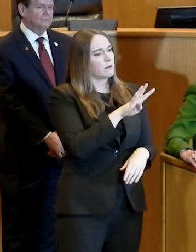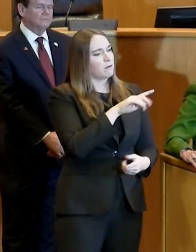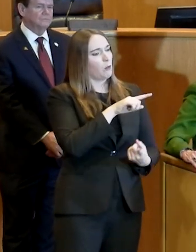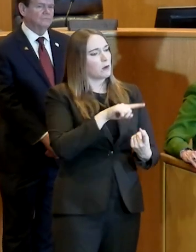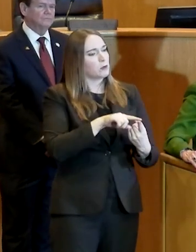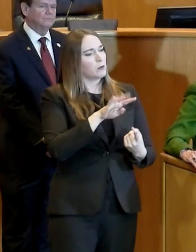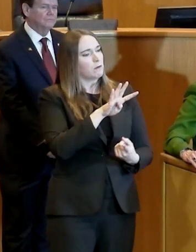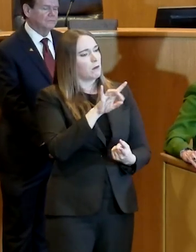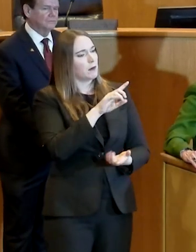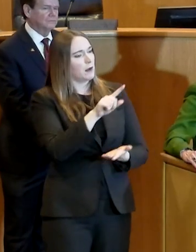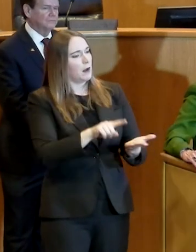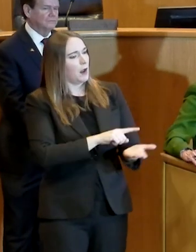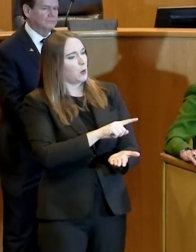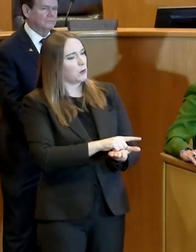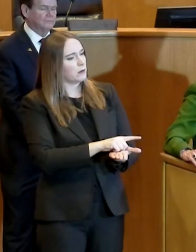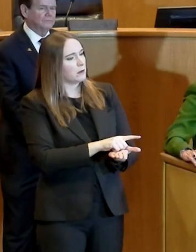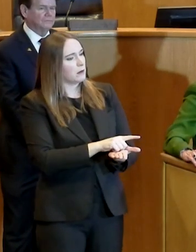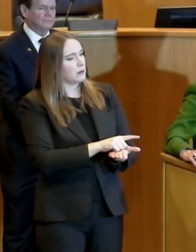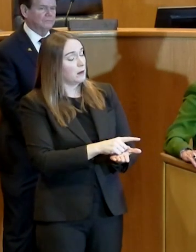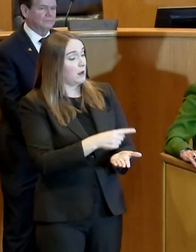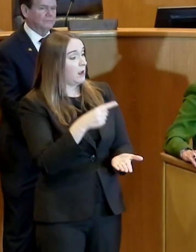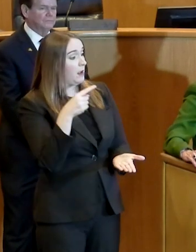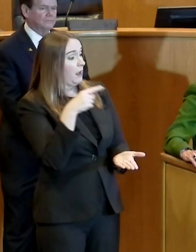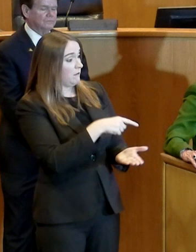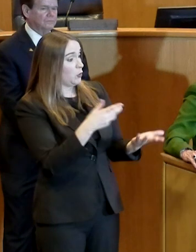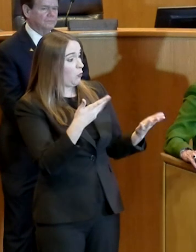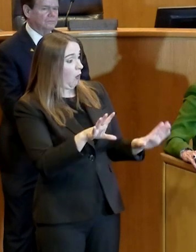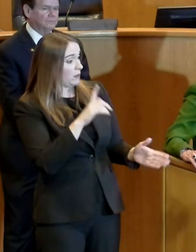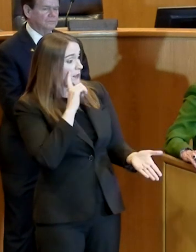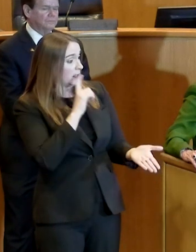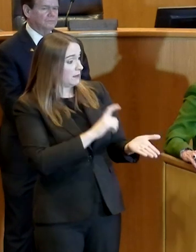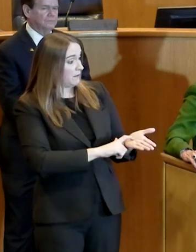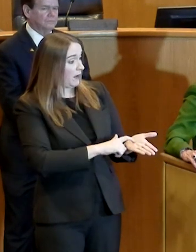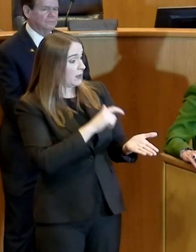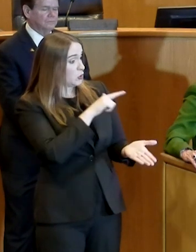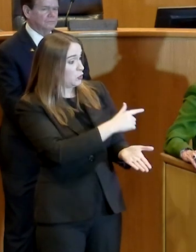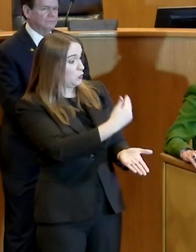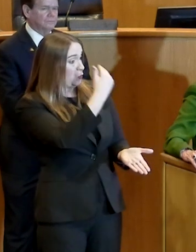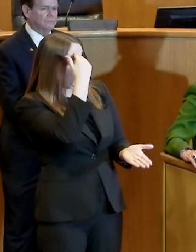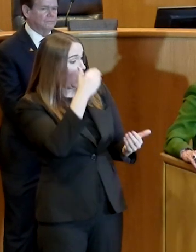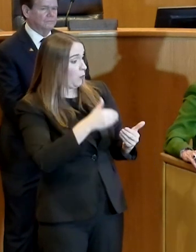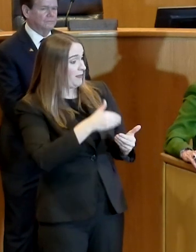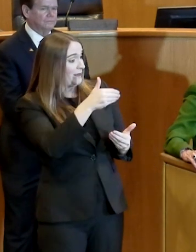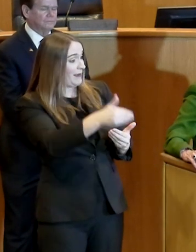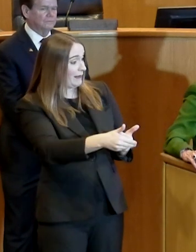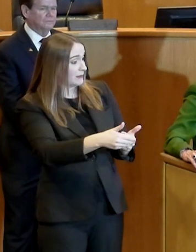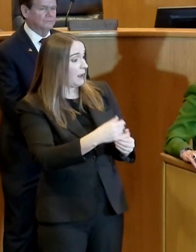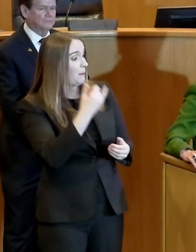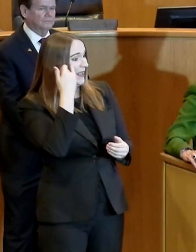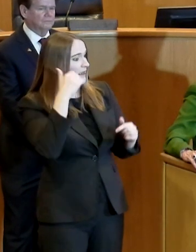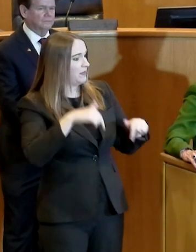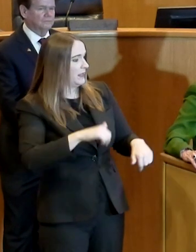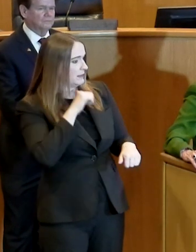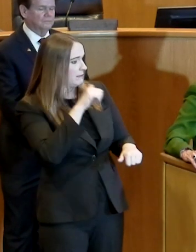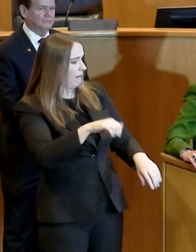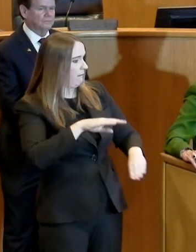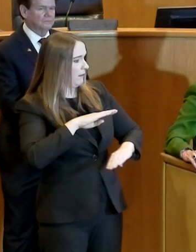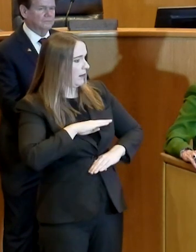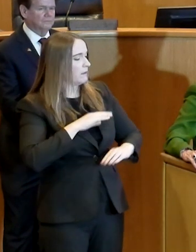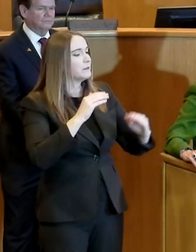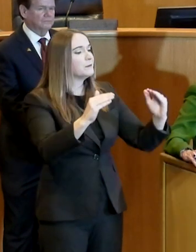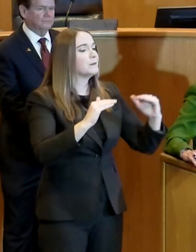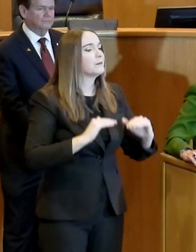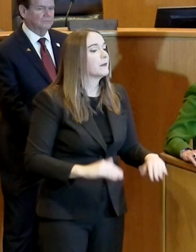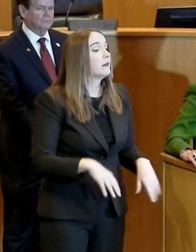way to where we are now. Have you identified the next step that we would take if this is enough? And then, secondly, yesterday you talked